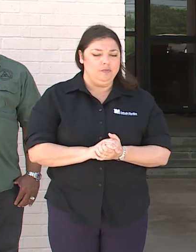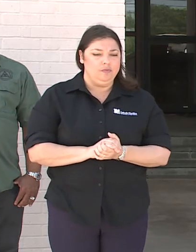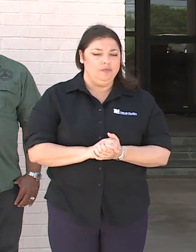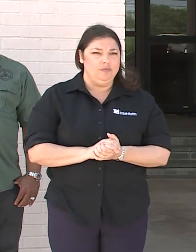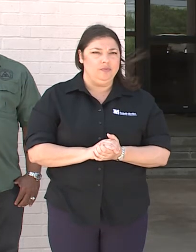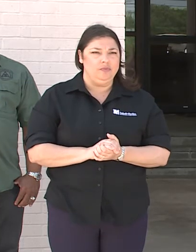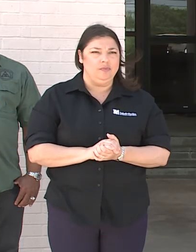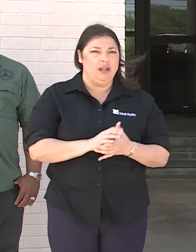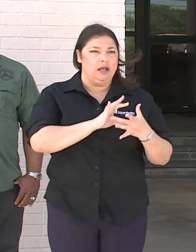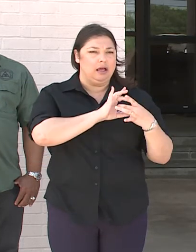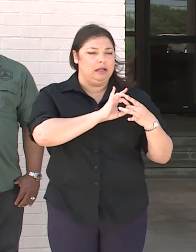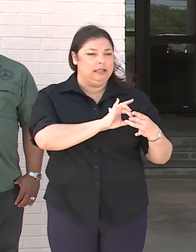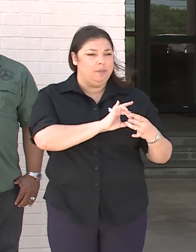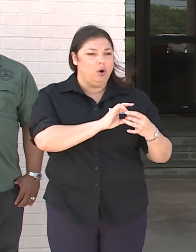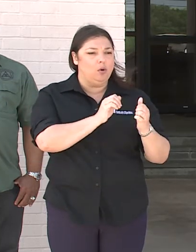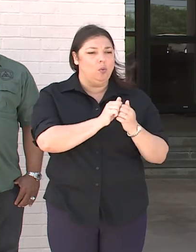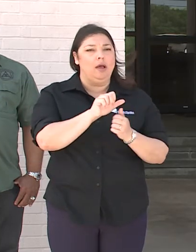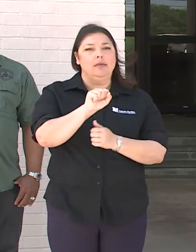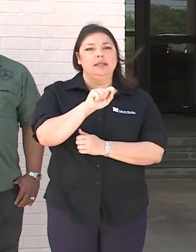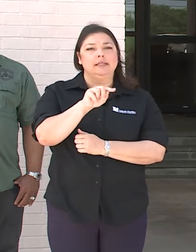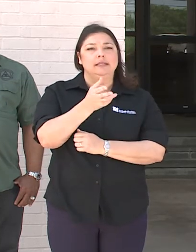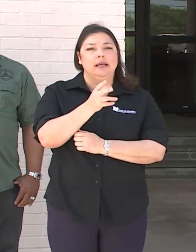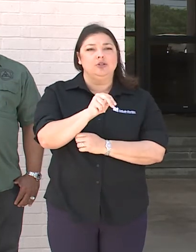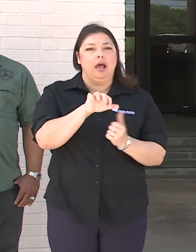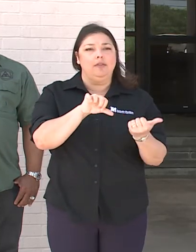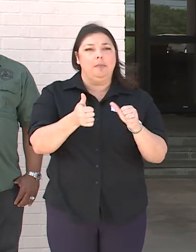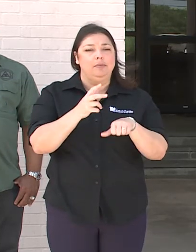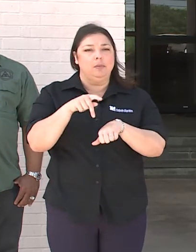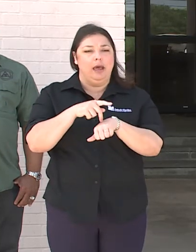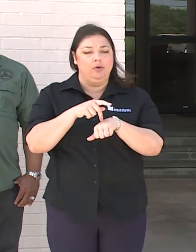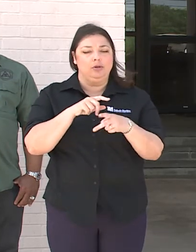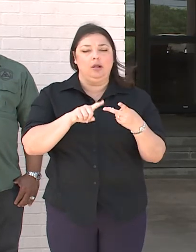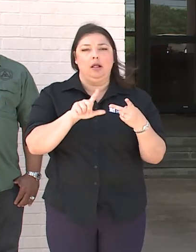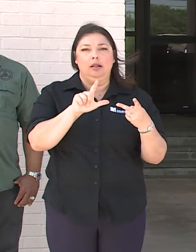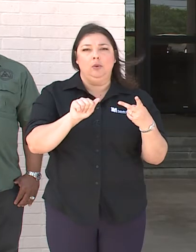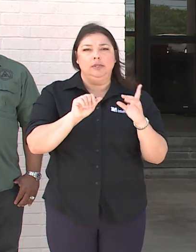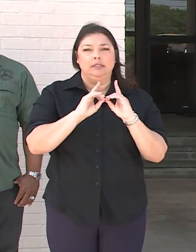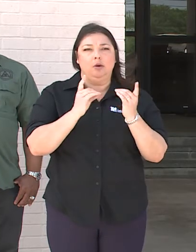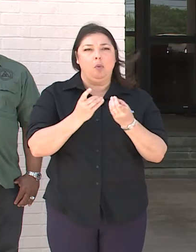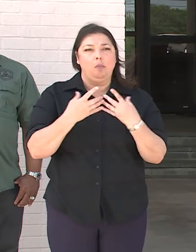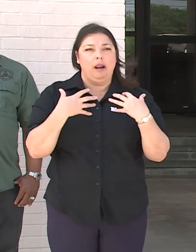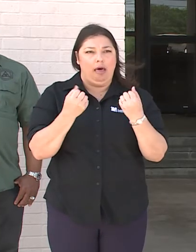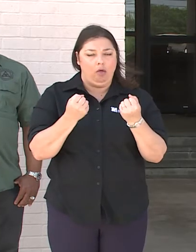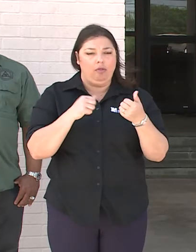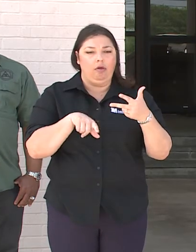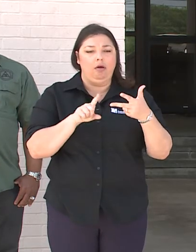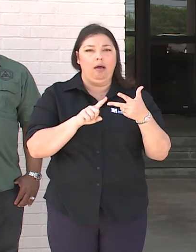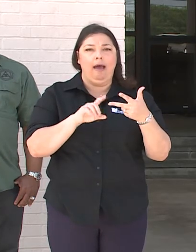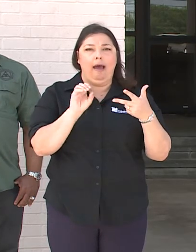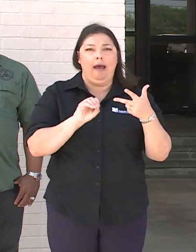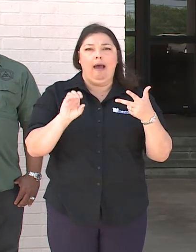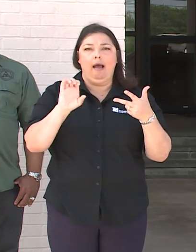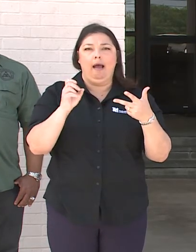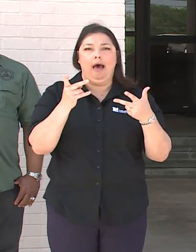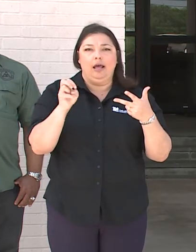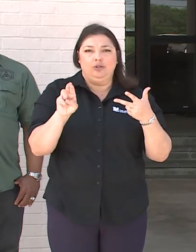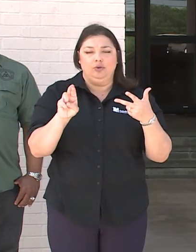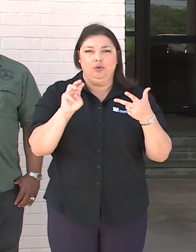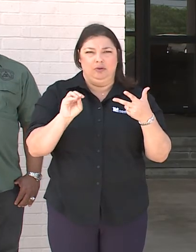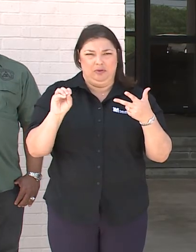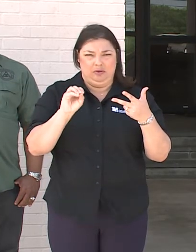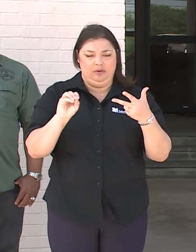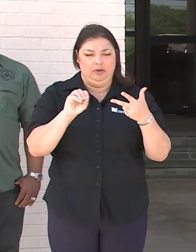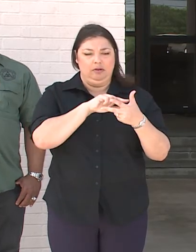In collaboration with St. John the Baptist Parish, the Louisiana Department of Health, and Ochsner Medical Complex,